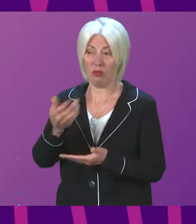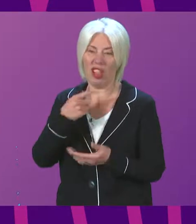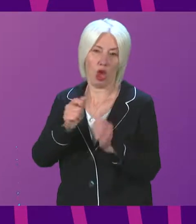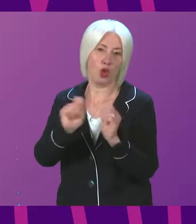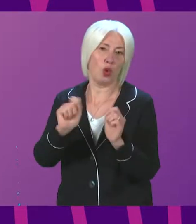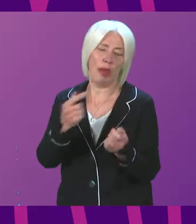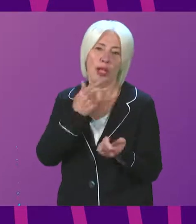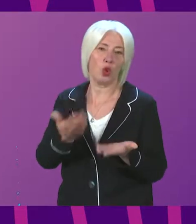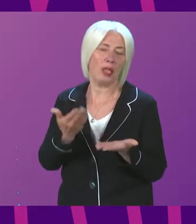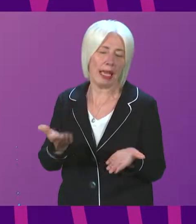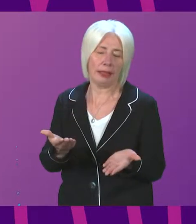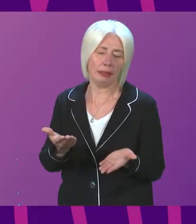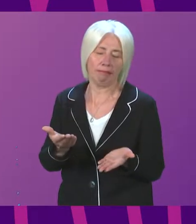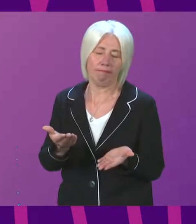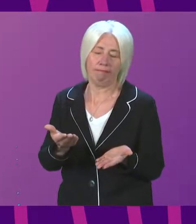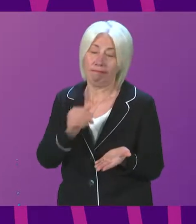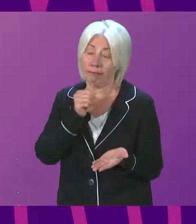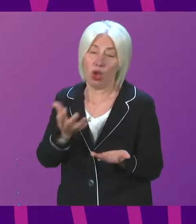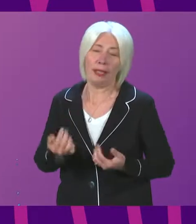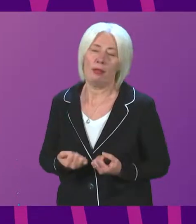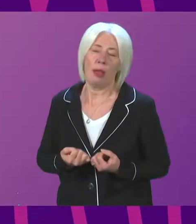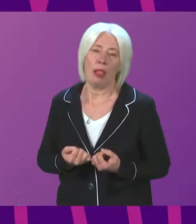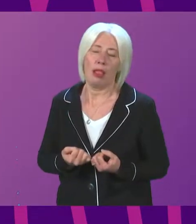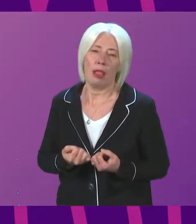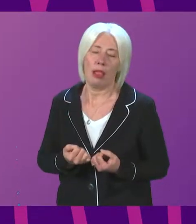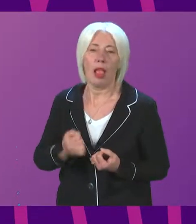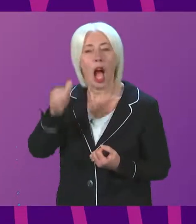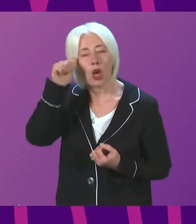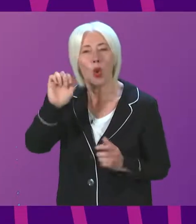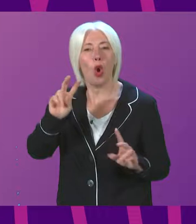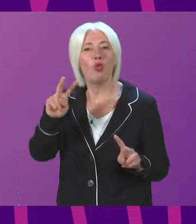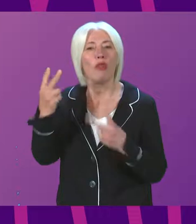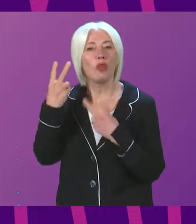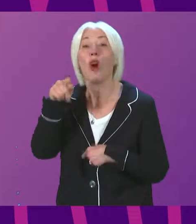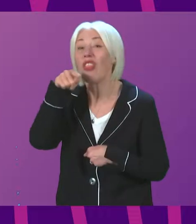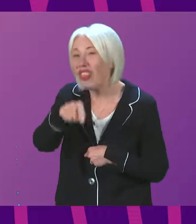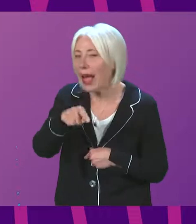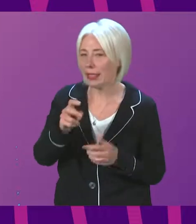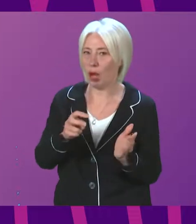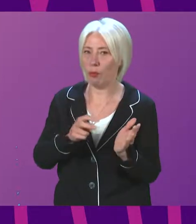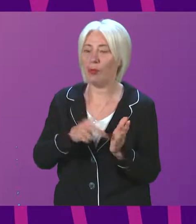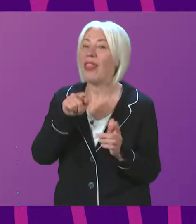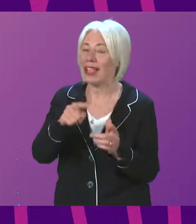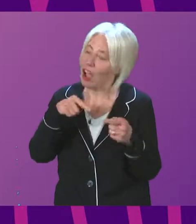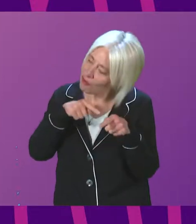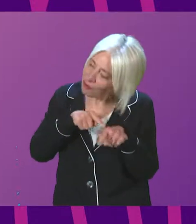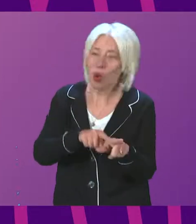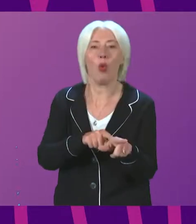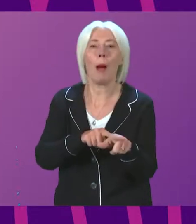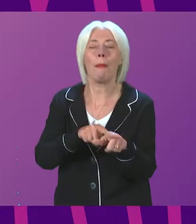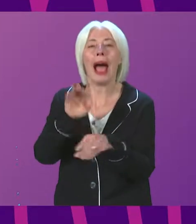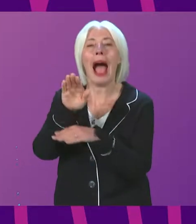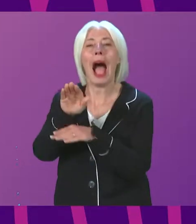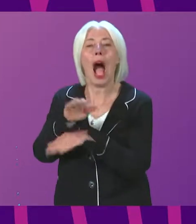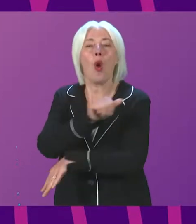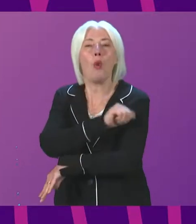today, no, I don't think that is acceptable. And I know that a review of that particular appointment, which is a follow-up outpatient appointment, not a